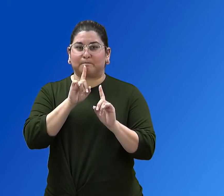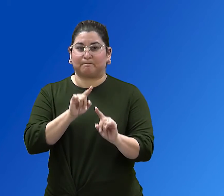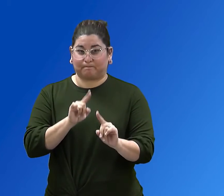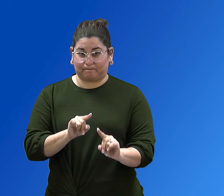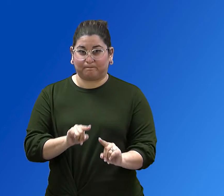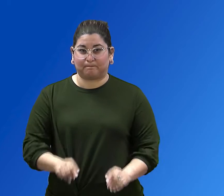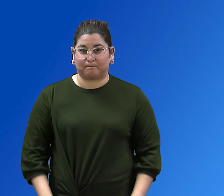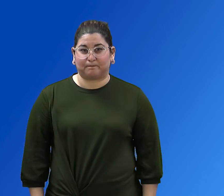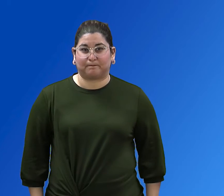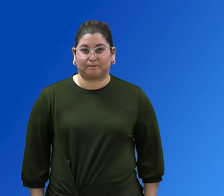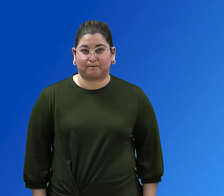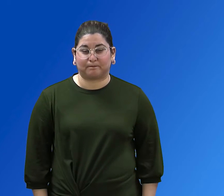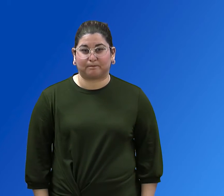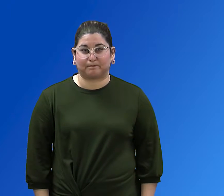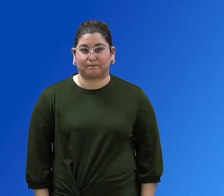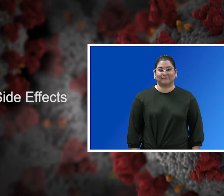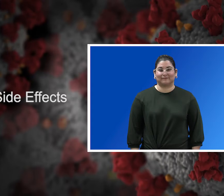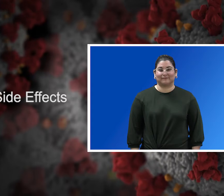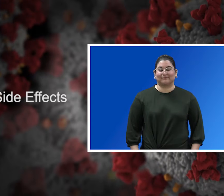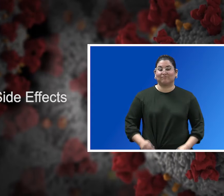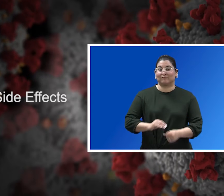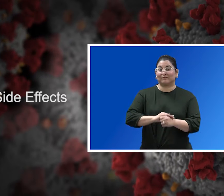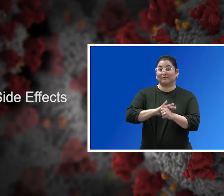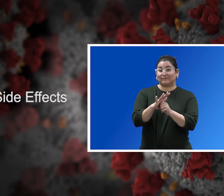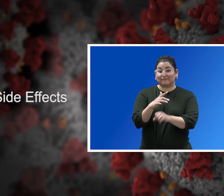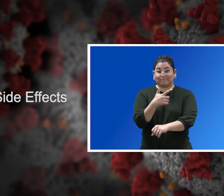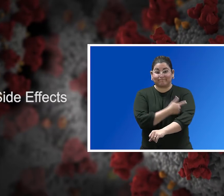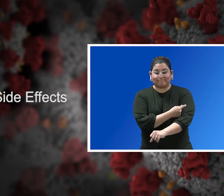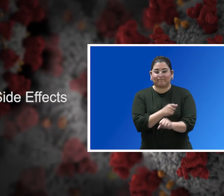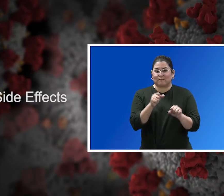vaccines. Vaccine Side Effects